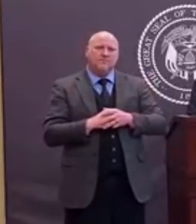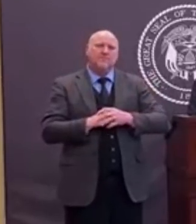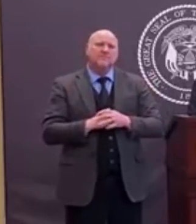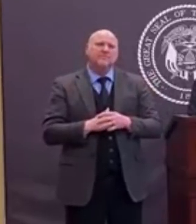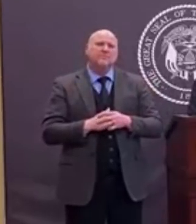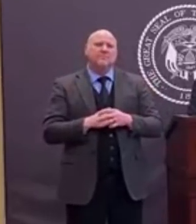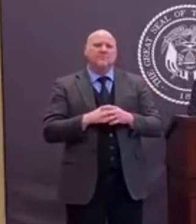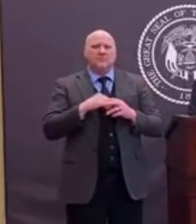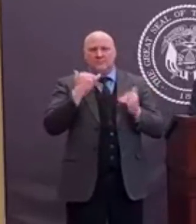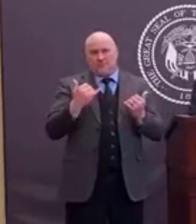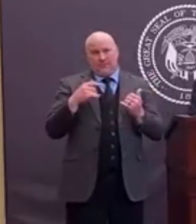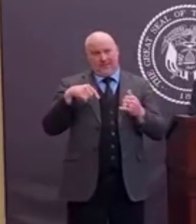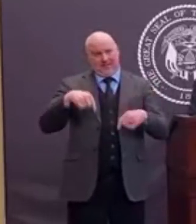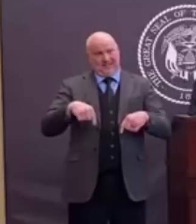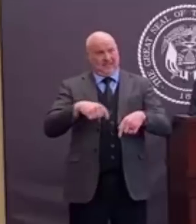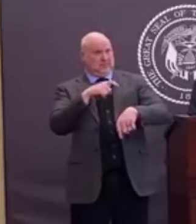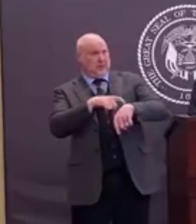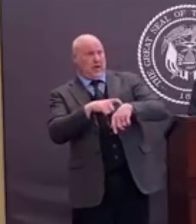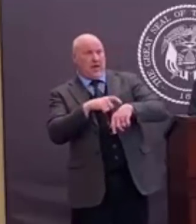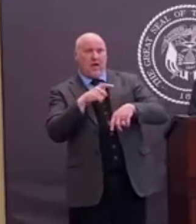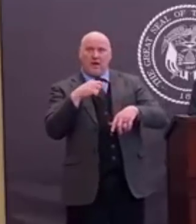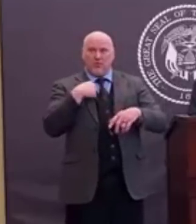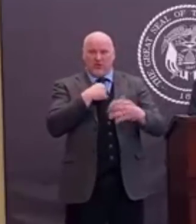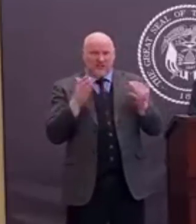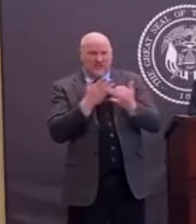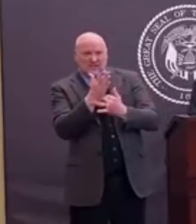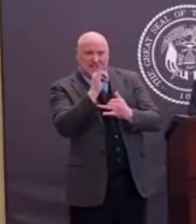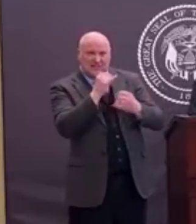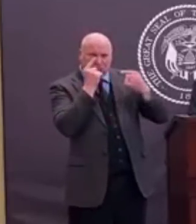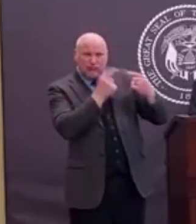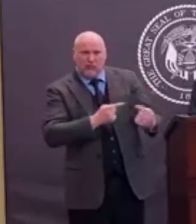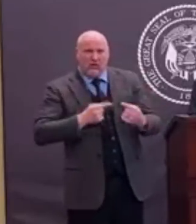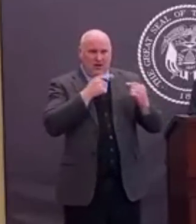hopefully be prepared to thrive when we get through these next few weeks.